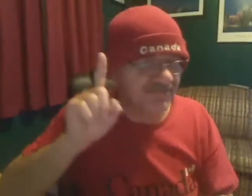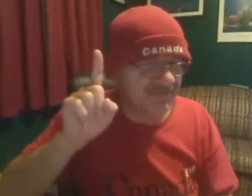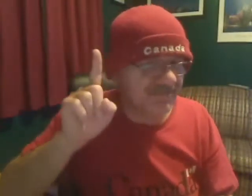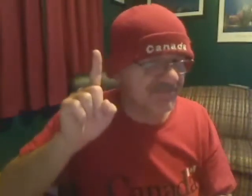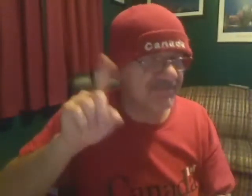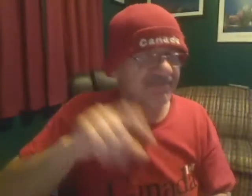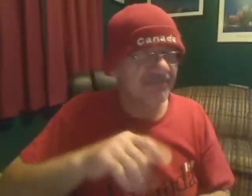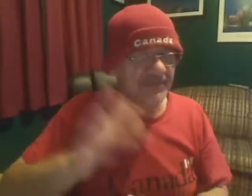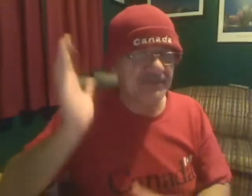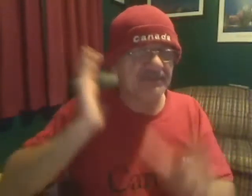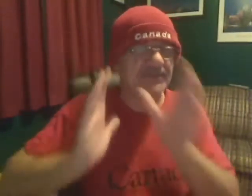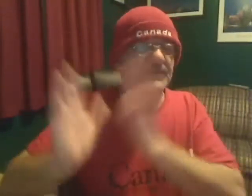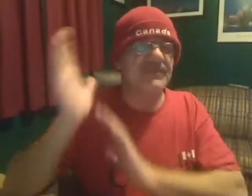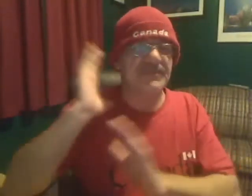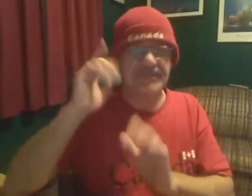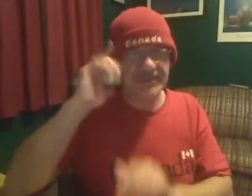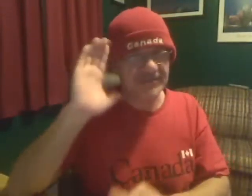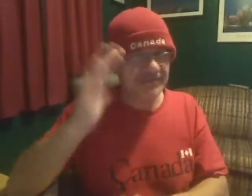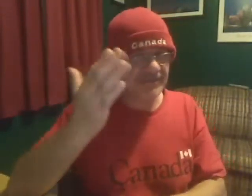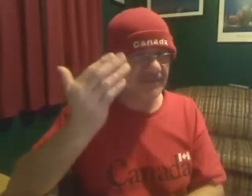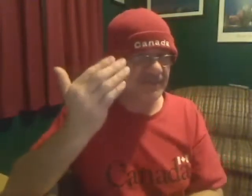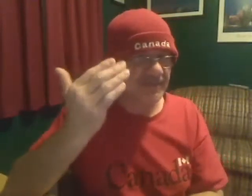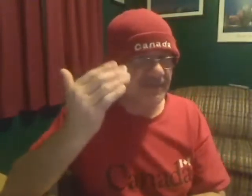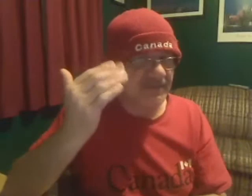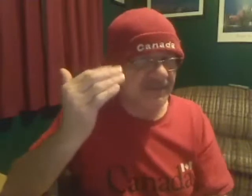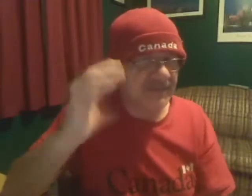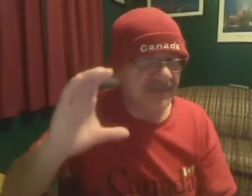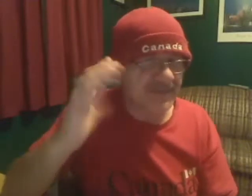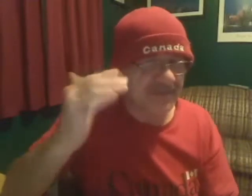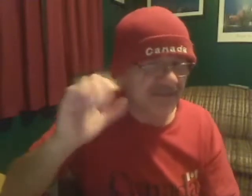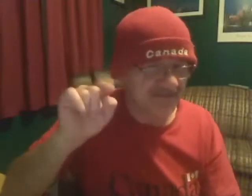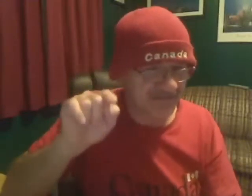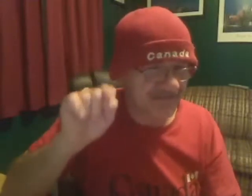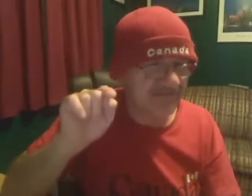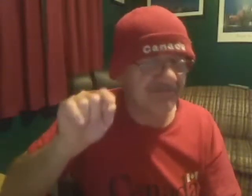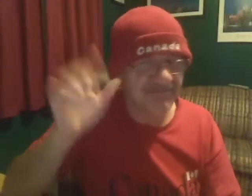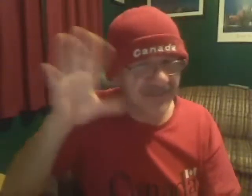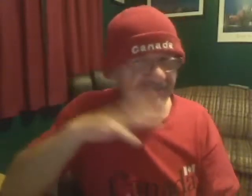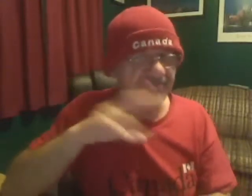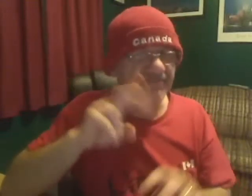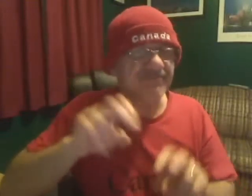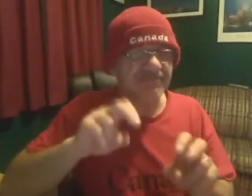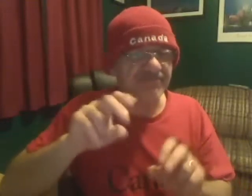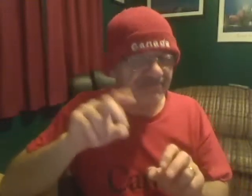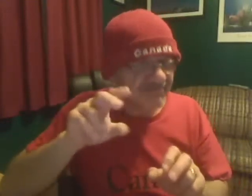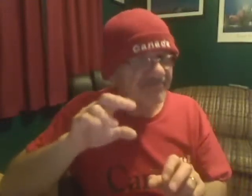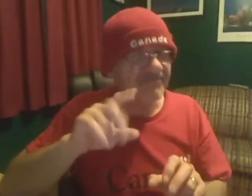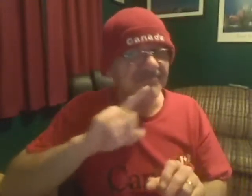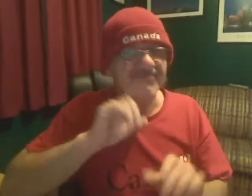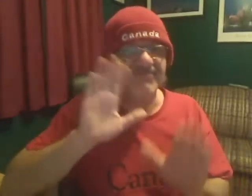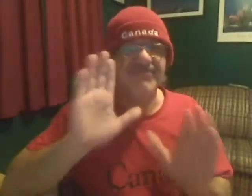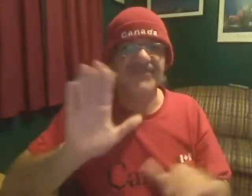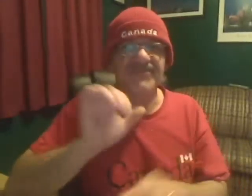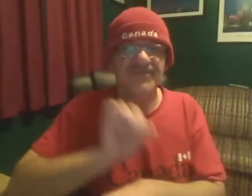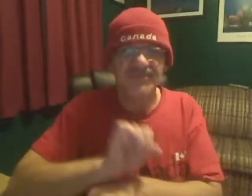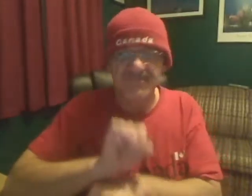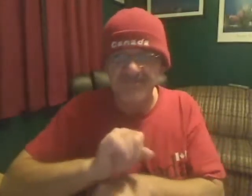unofficial campaign has already started. Gugnathiev is back in Canada. Recent TV has show parties trying to define their opponents